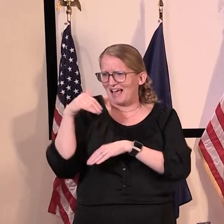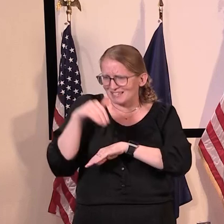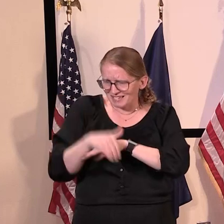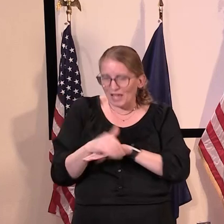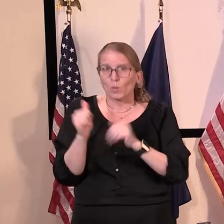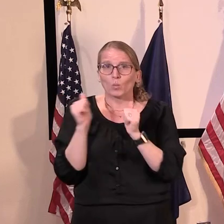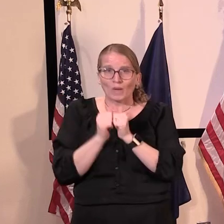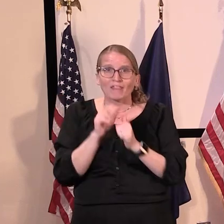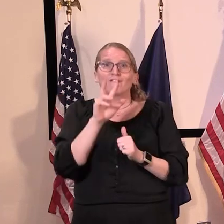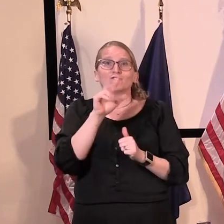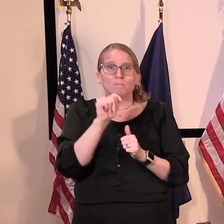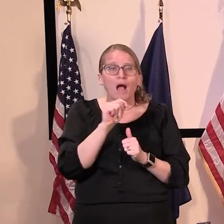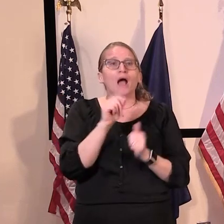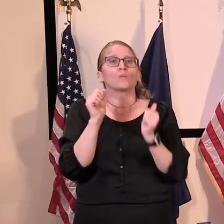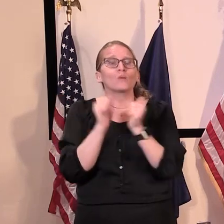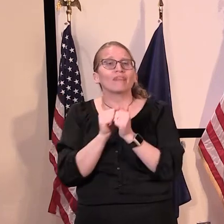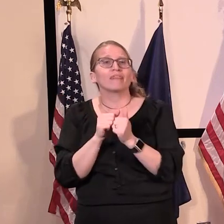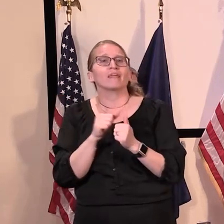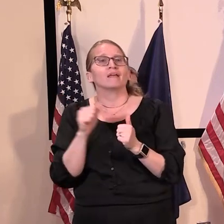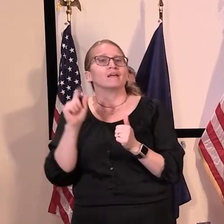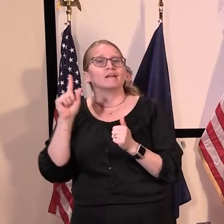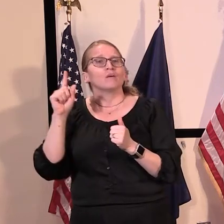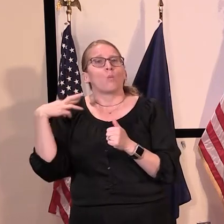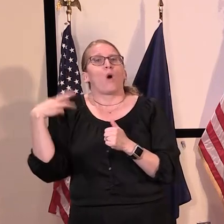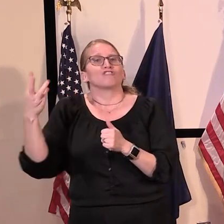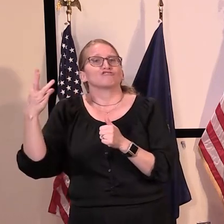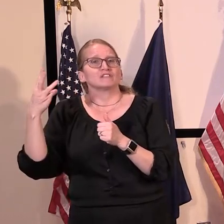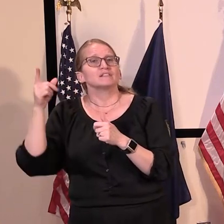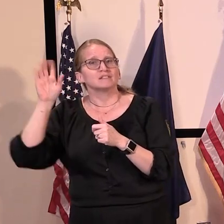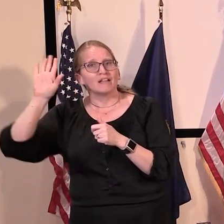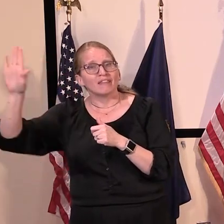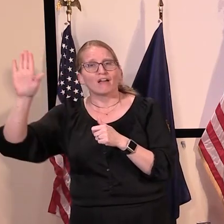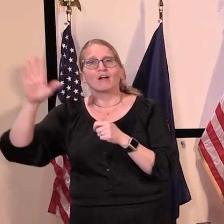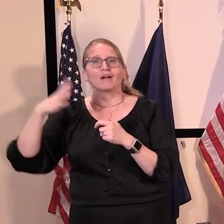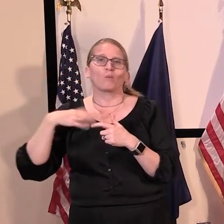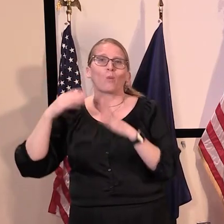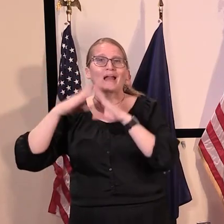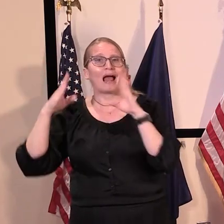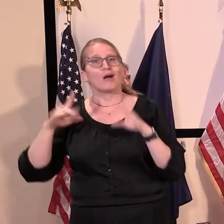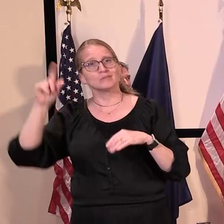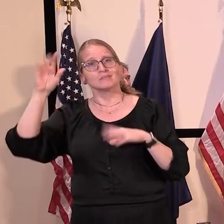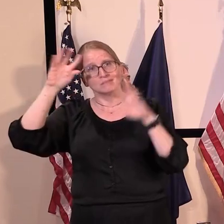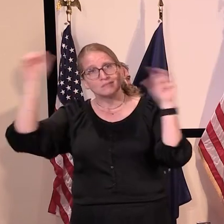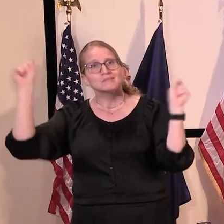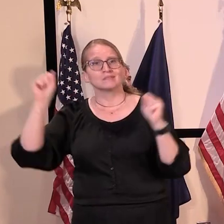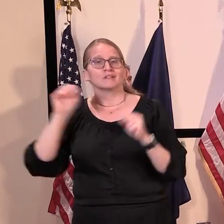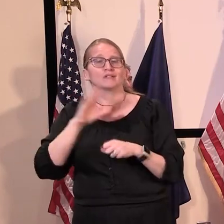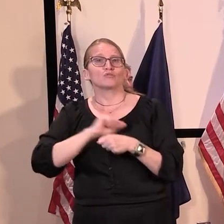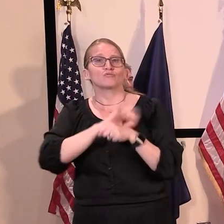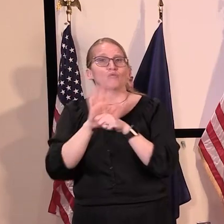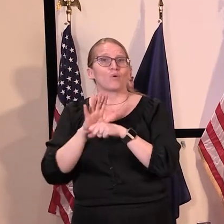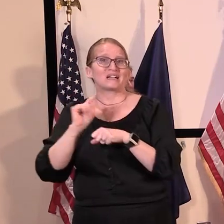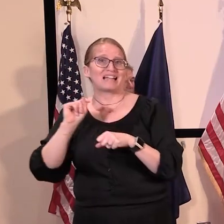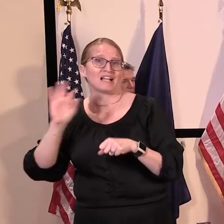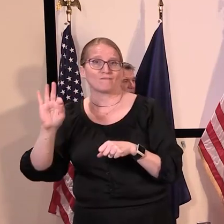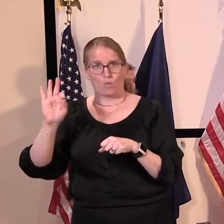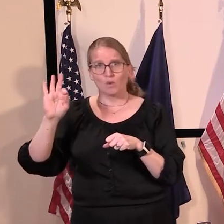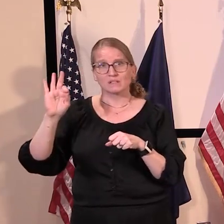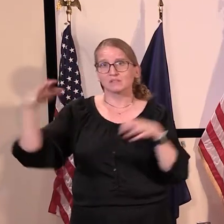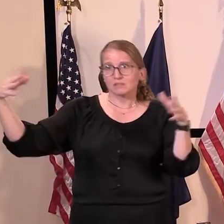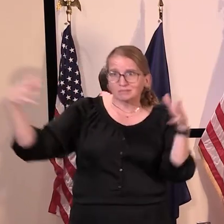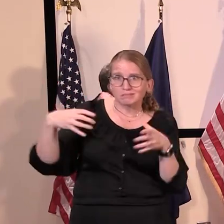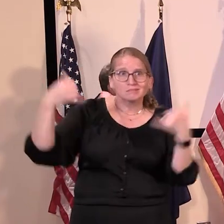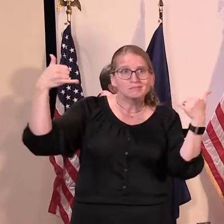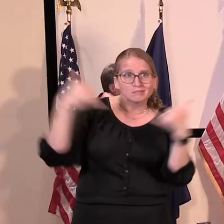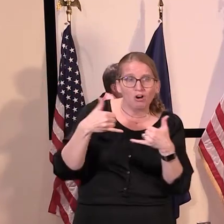White House corona test, coronavirus task force and uh, we actually asked them any of the same questions you